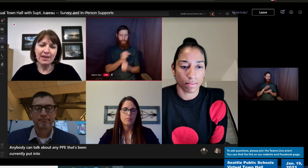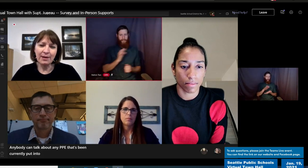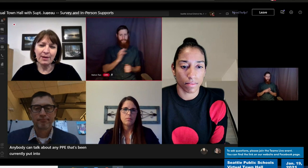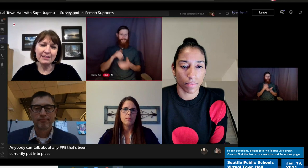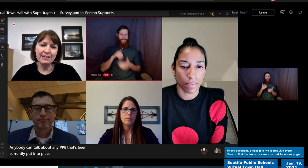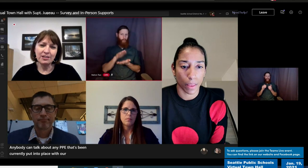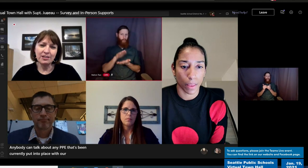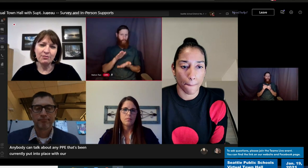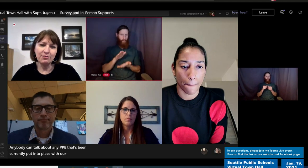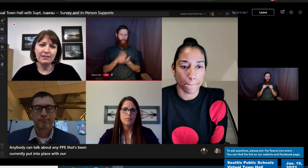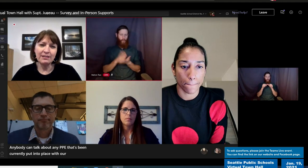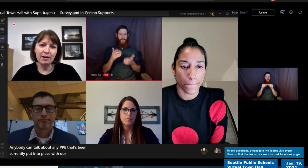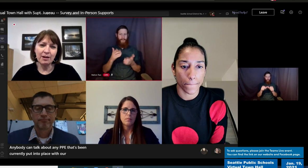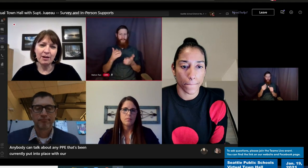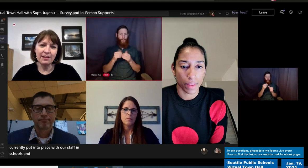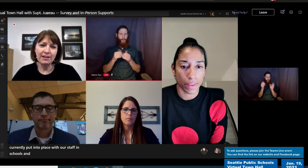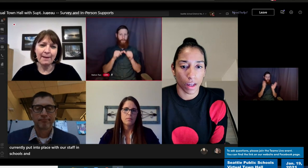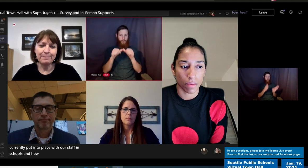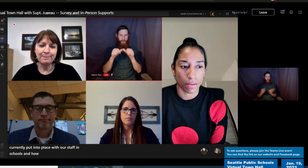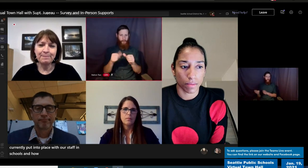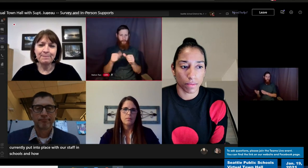continue and our plan for that.